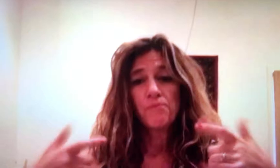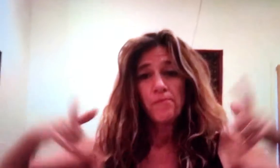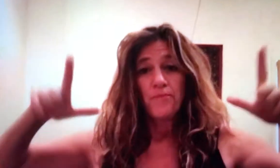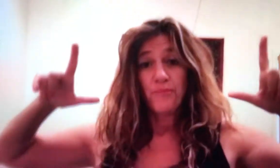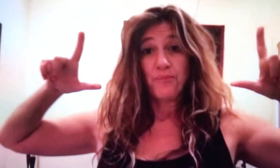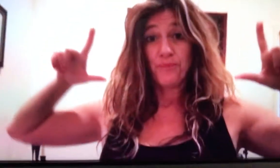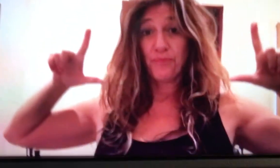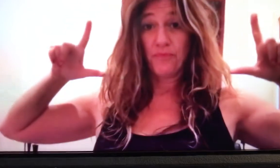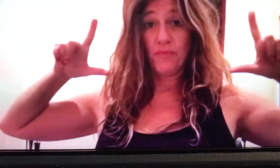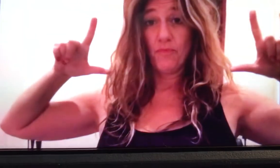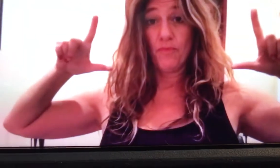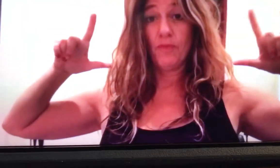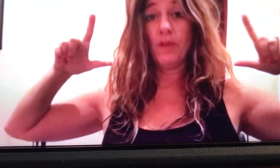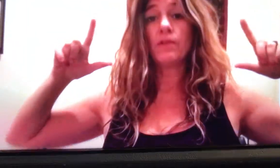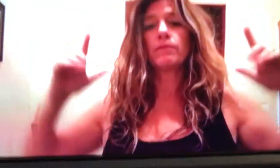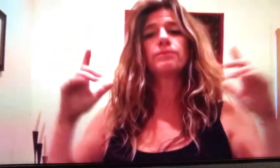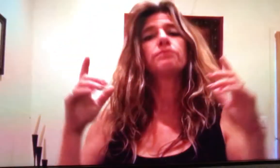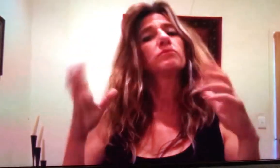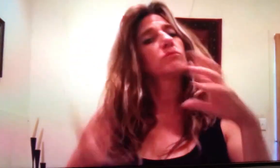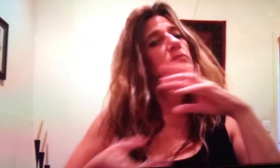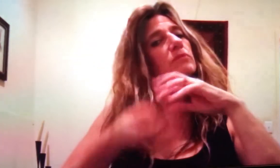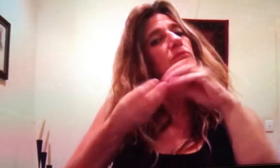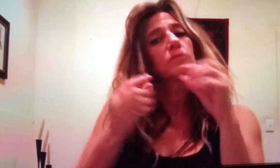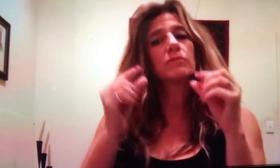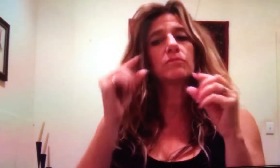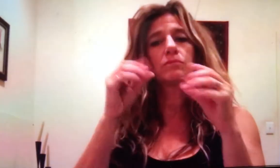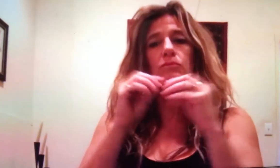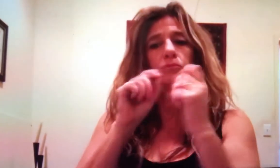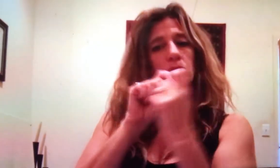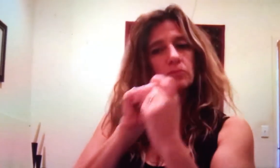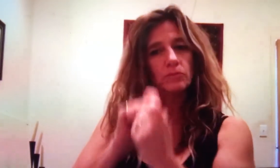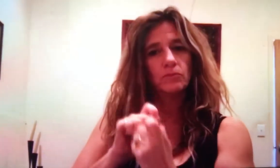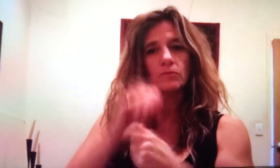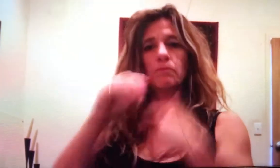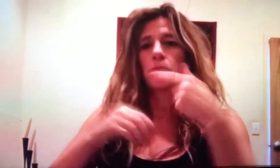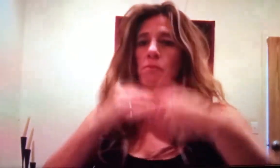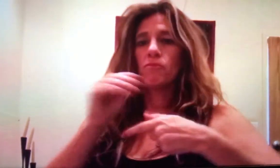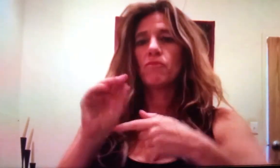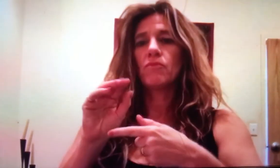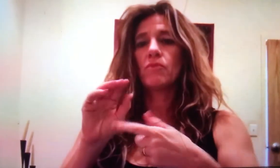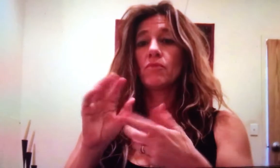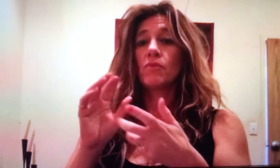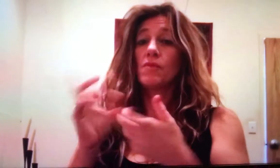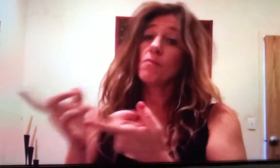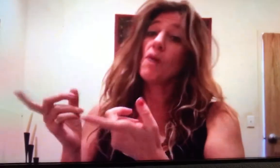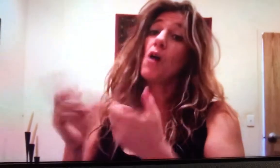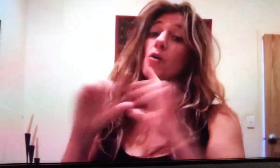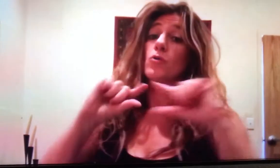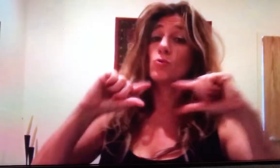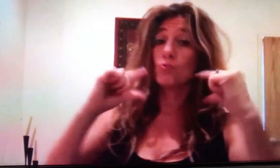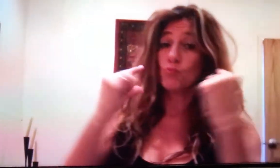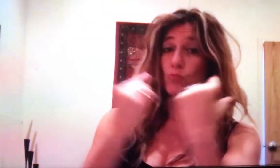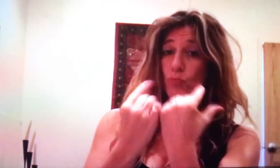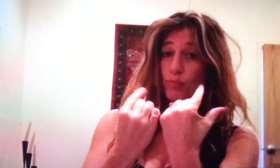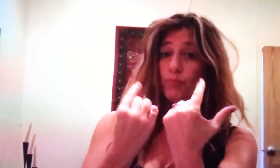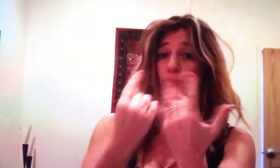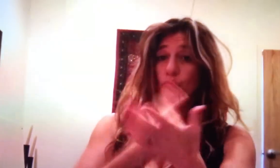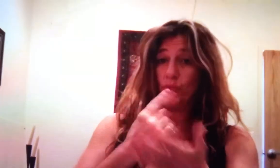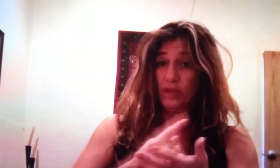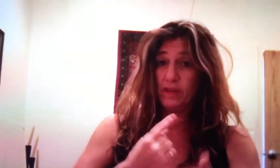Today, I want to do a vlog and add a few more details about the group that I'll